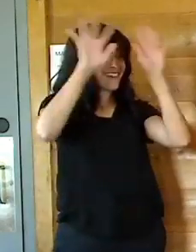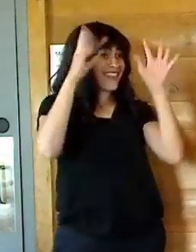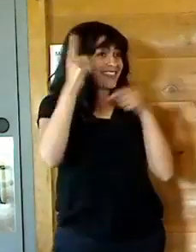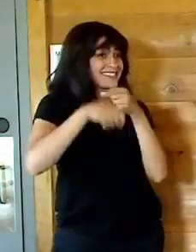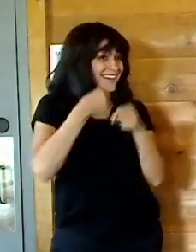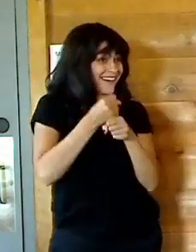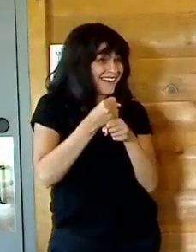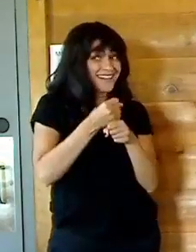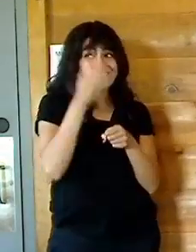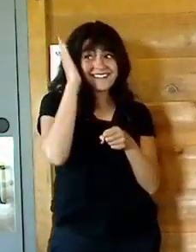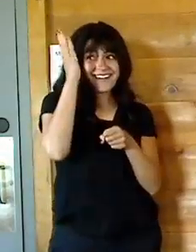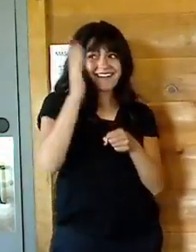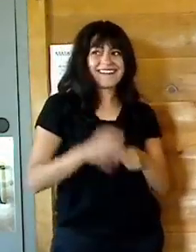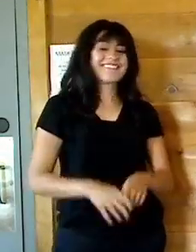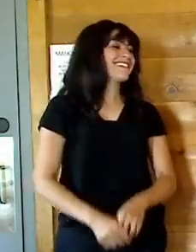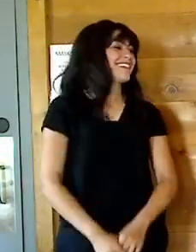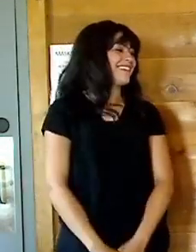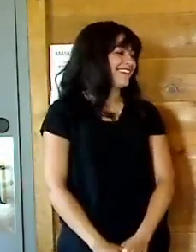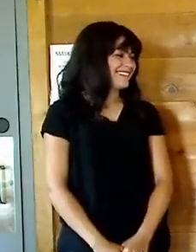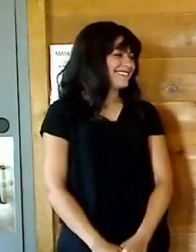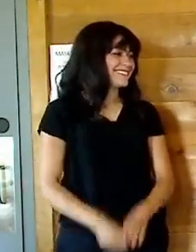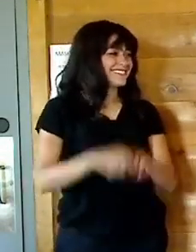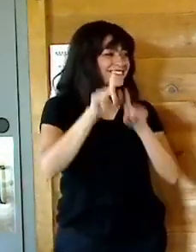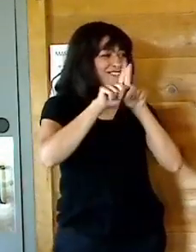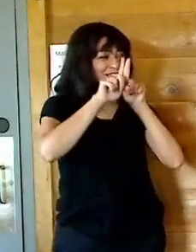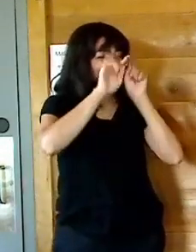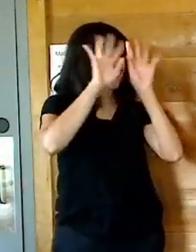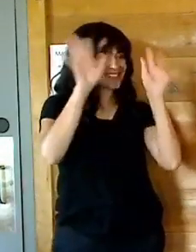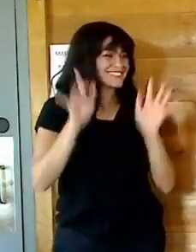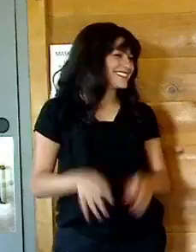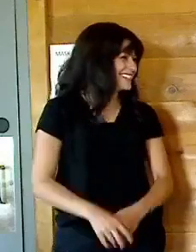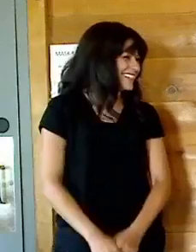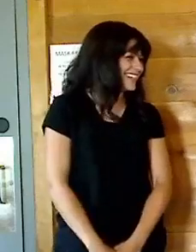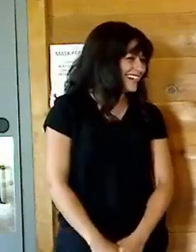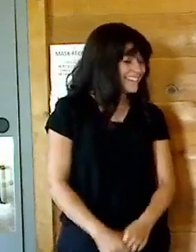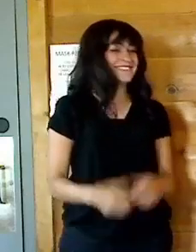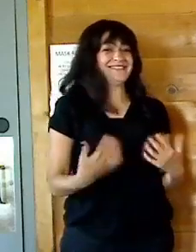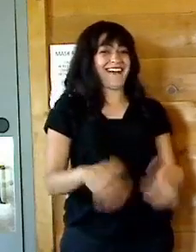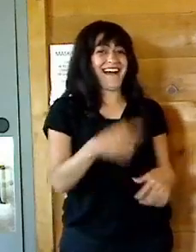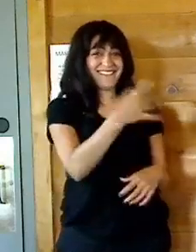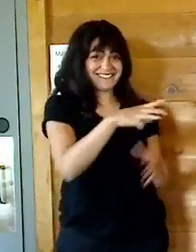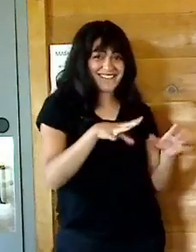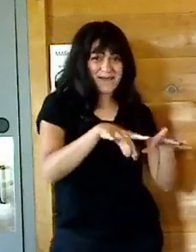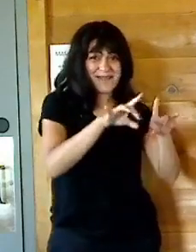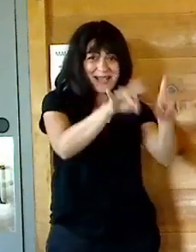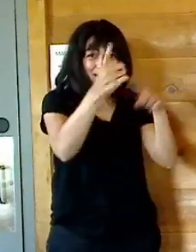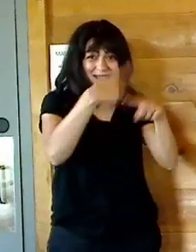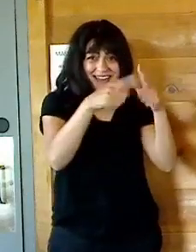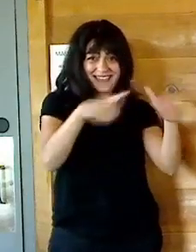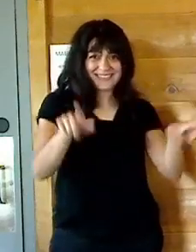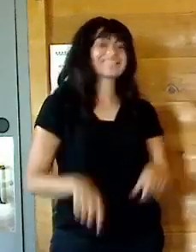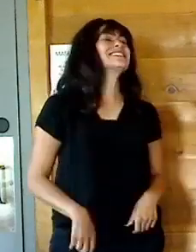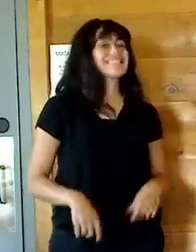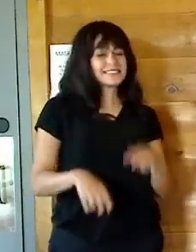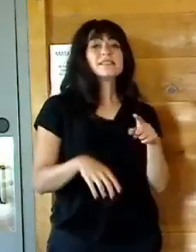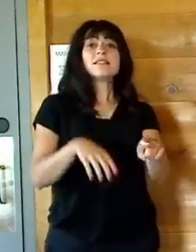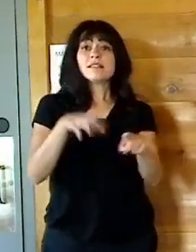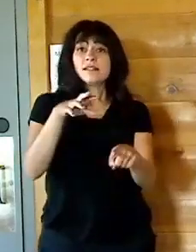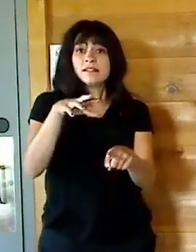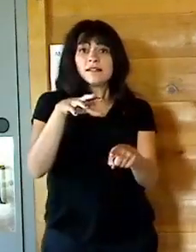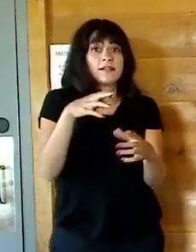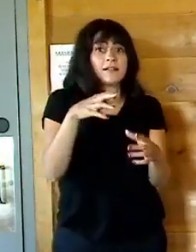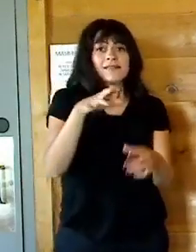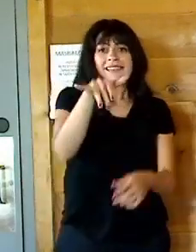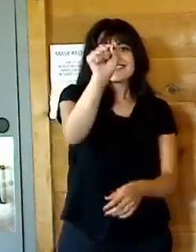Fireworks? Fireworks? Fireworks. I like that. Fireworks. I'm really doing it. So, the short answer is